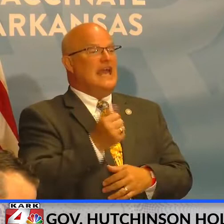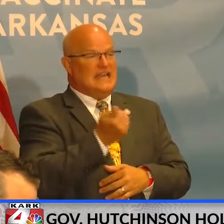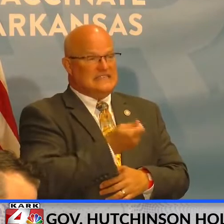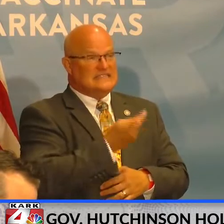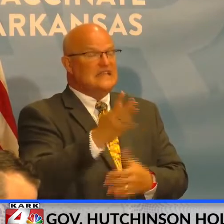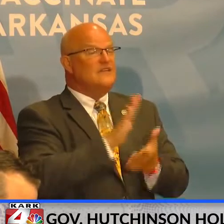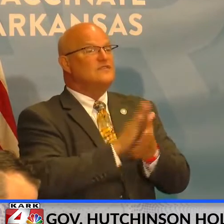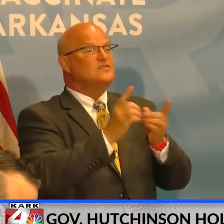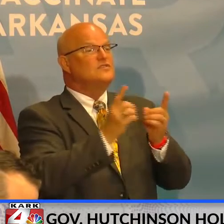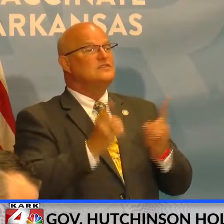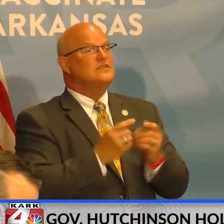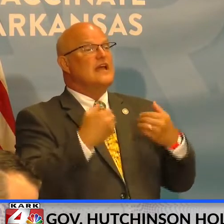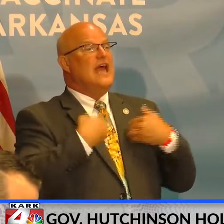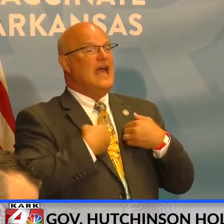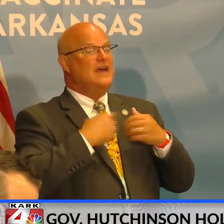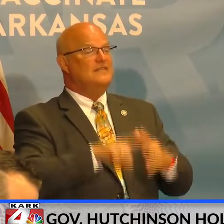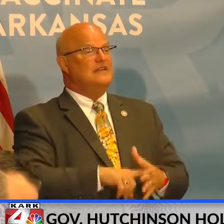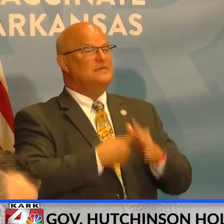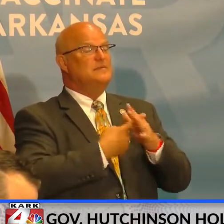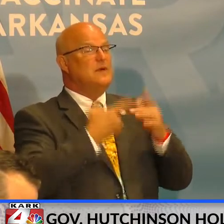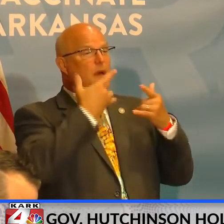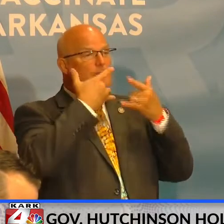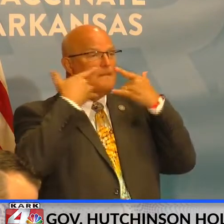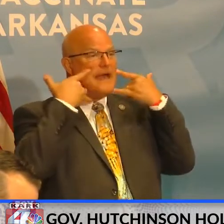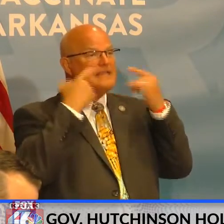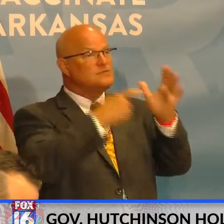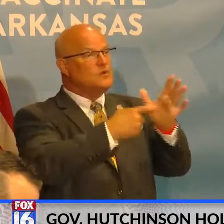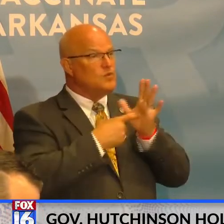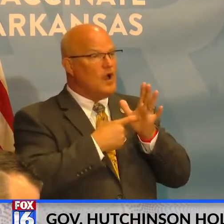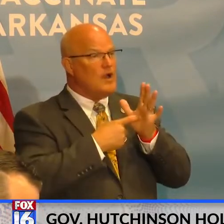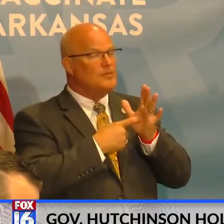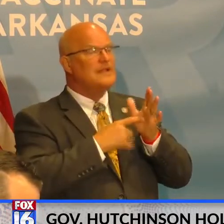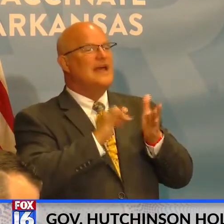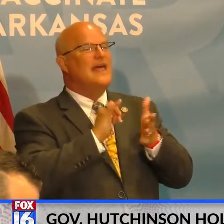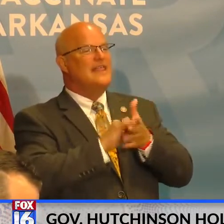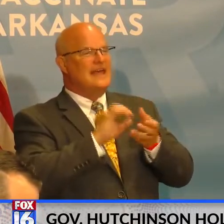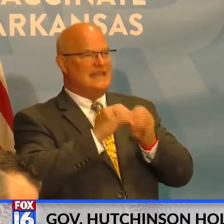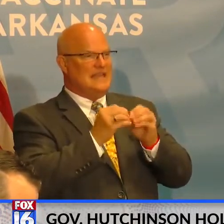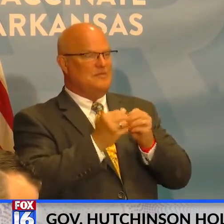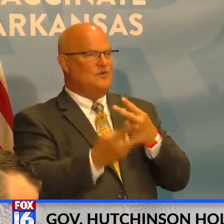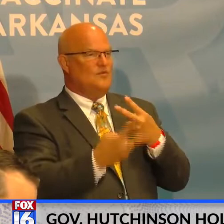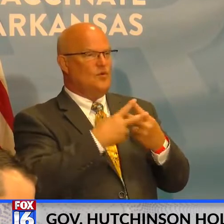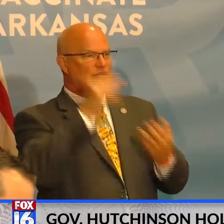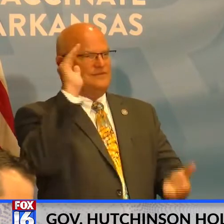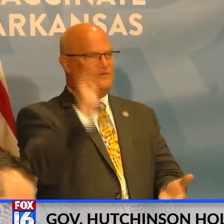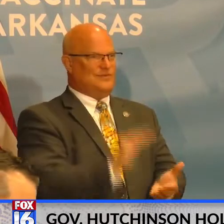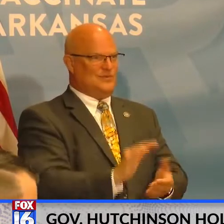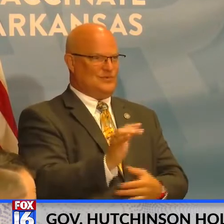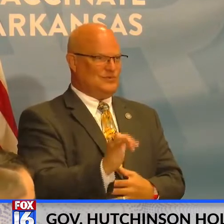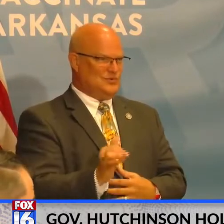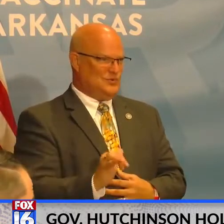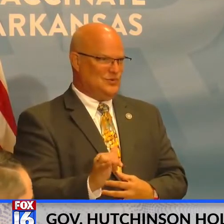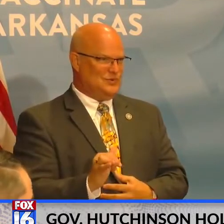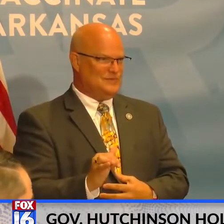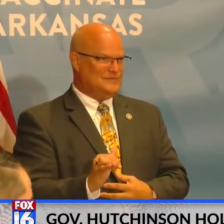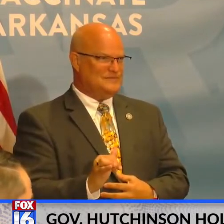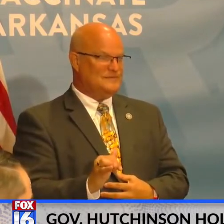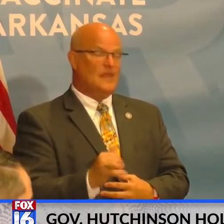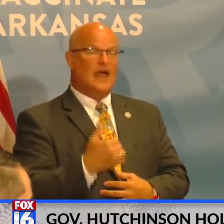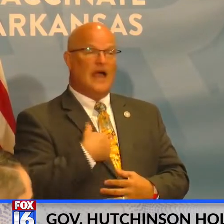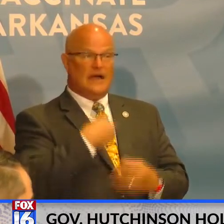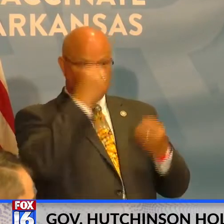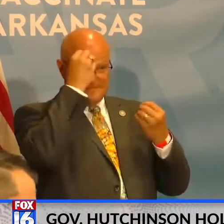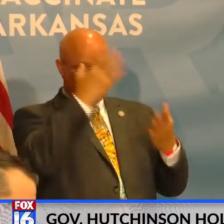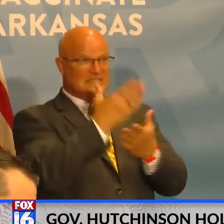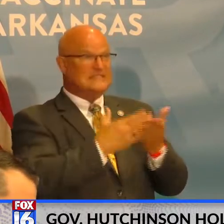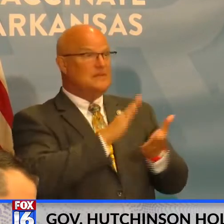of our school districts have implemented mask requirements, which also cut down on the number of quarantines. I want to highlight some of